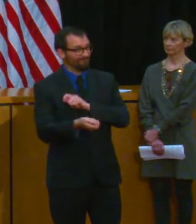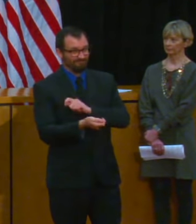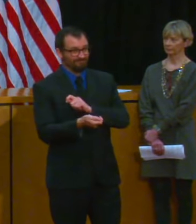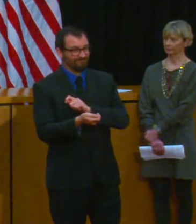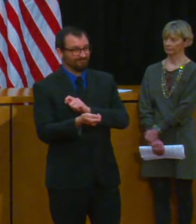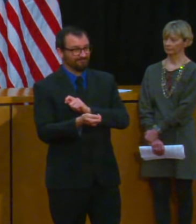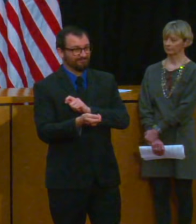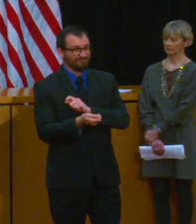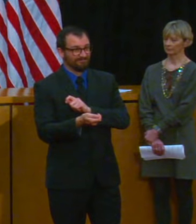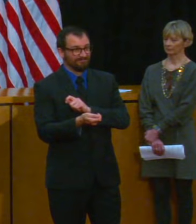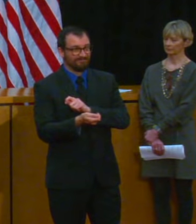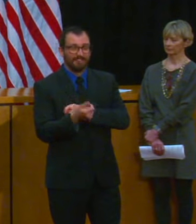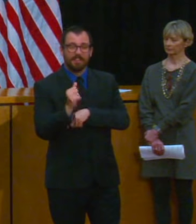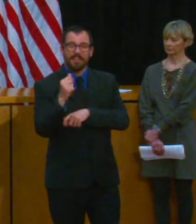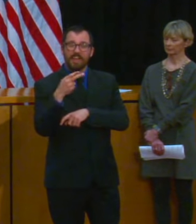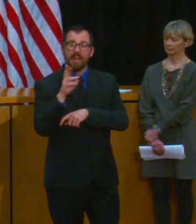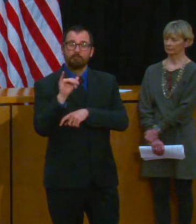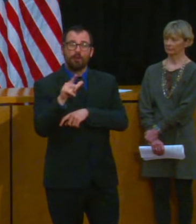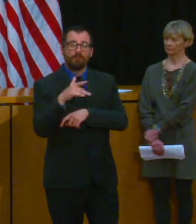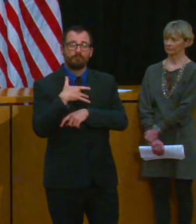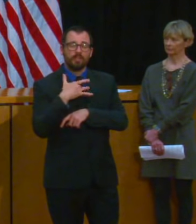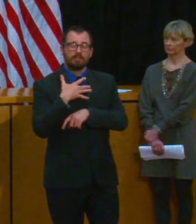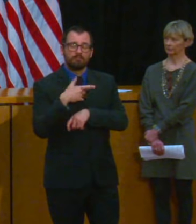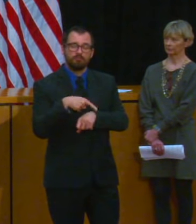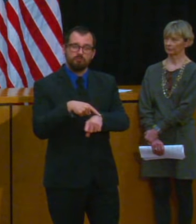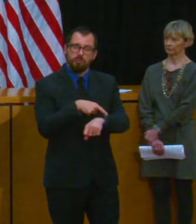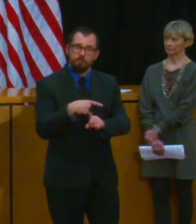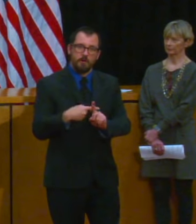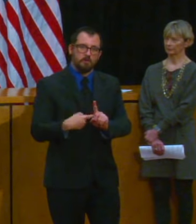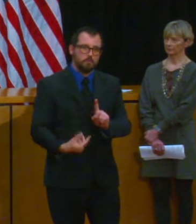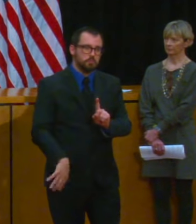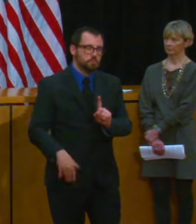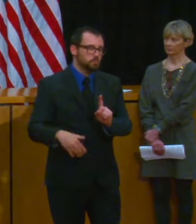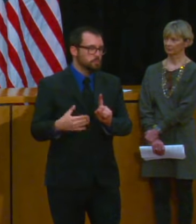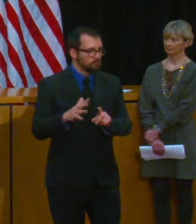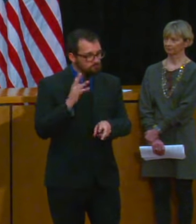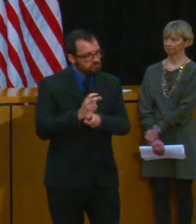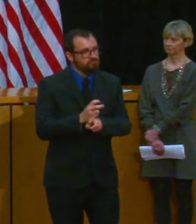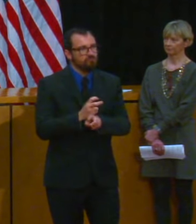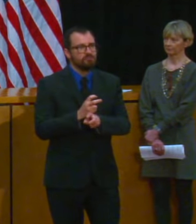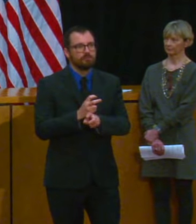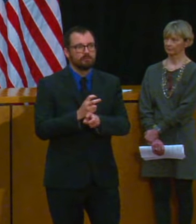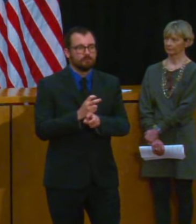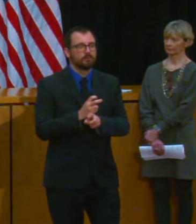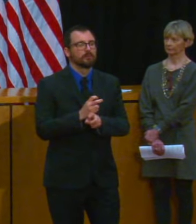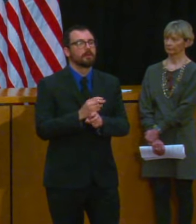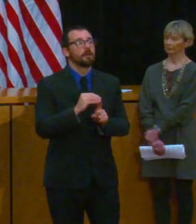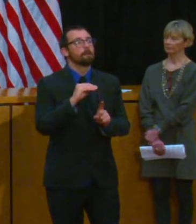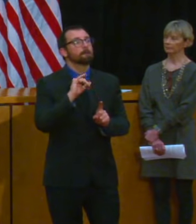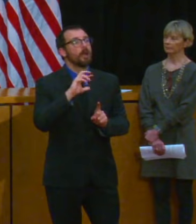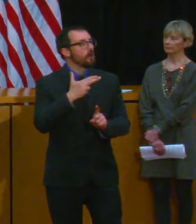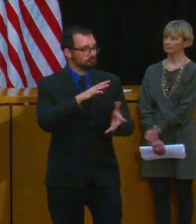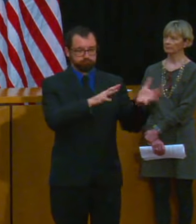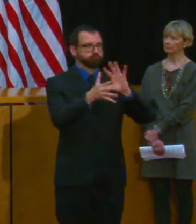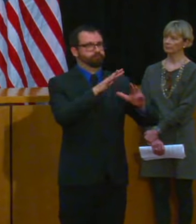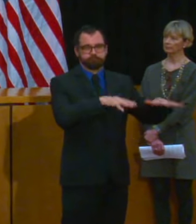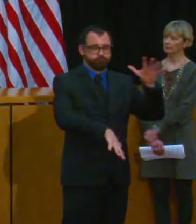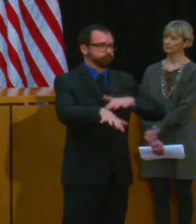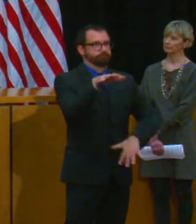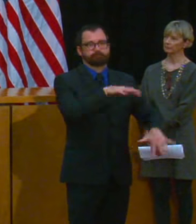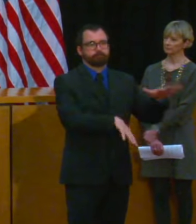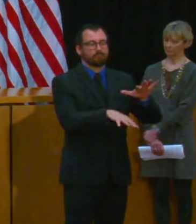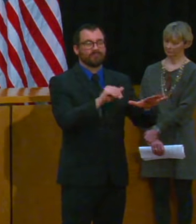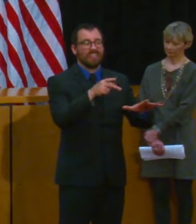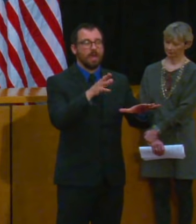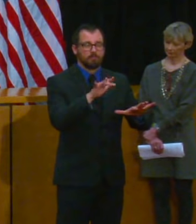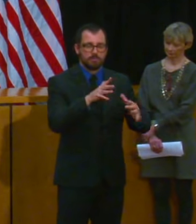month followed by or preceded by the month of March which many people felt the same way about I think what I would